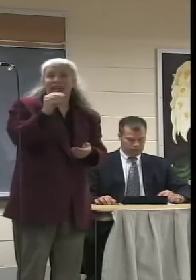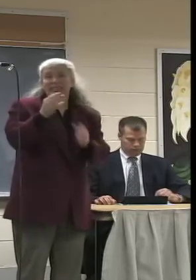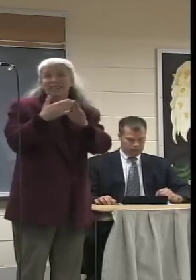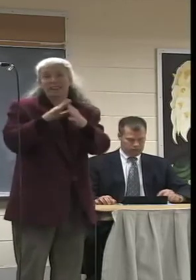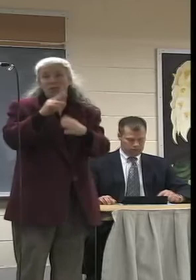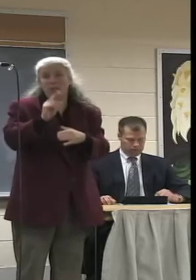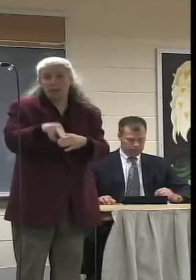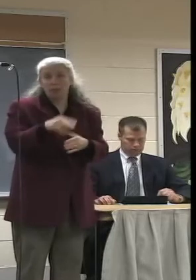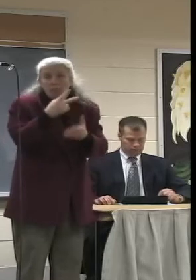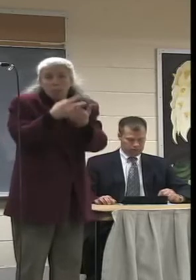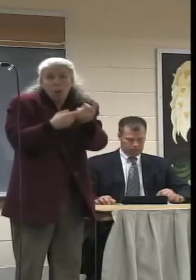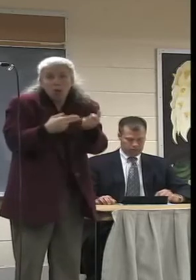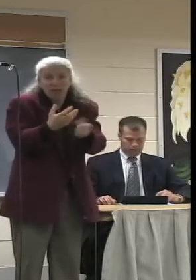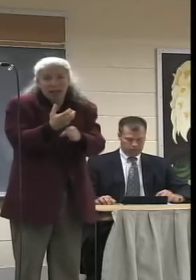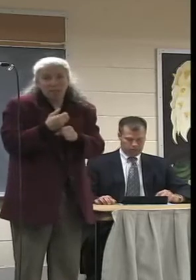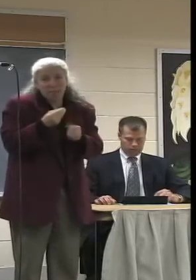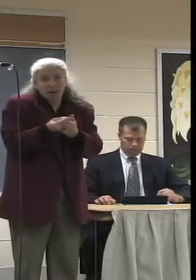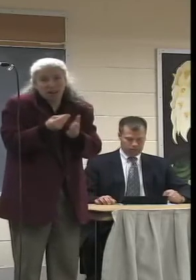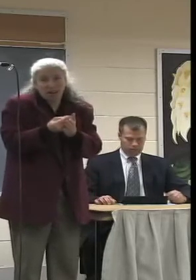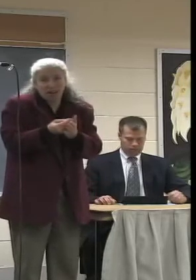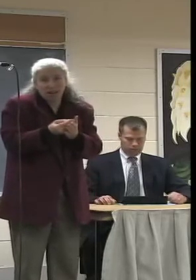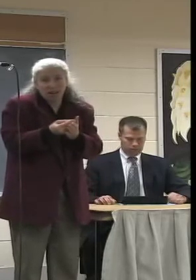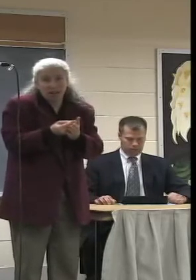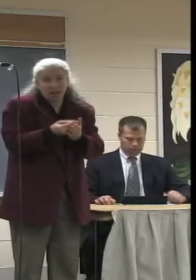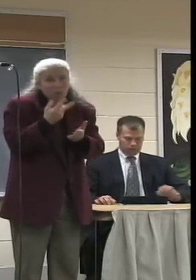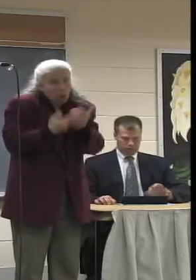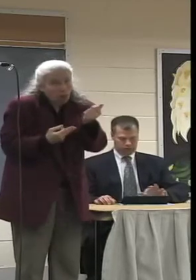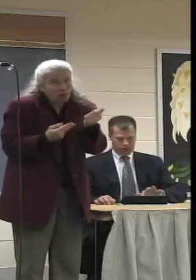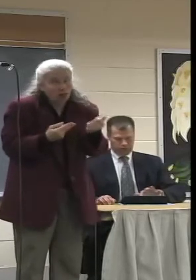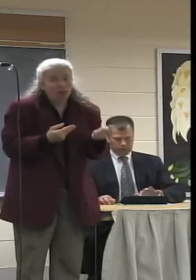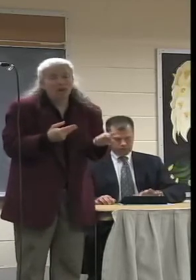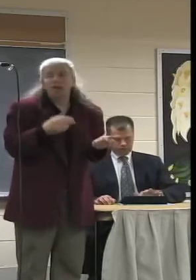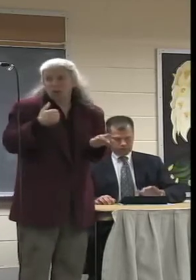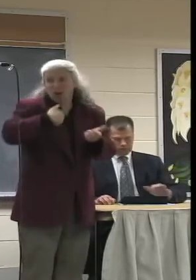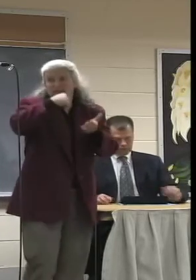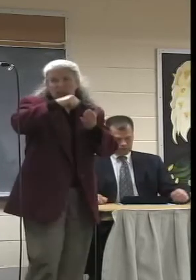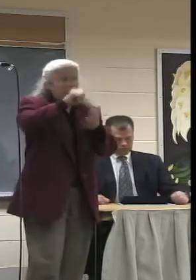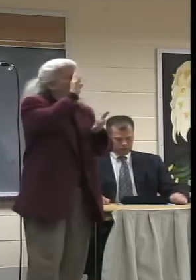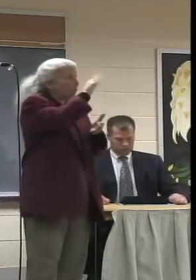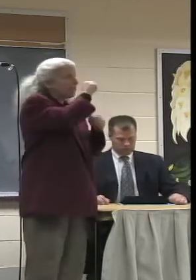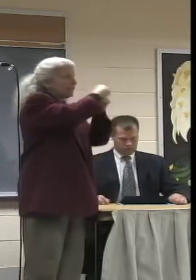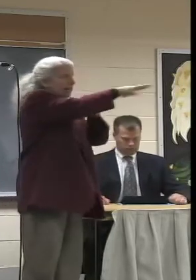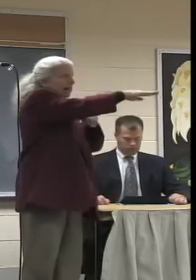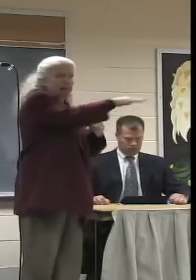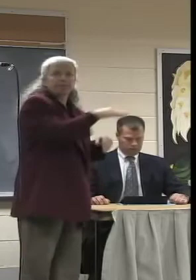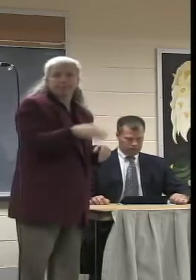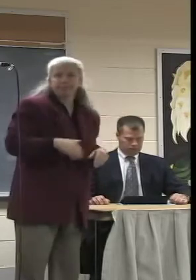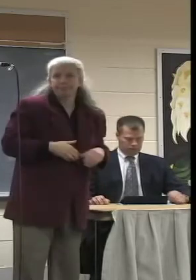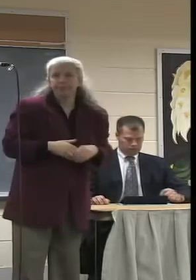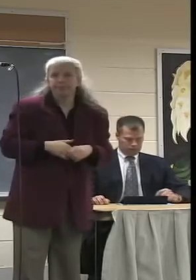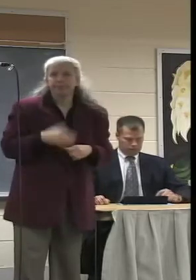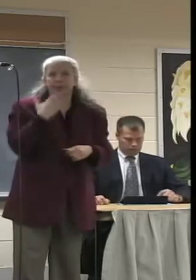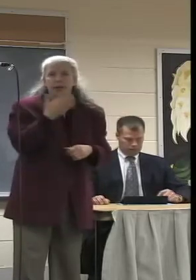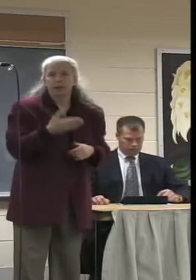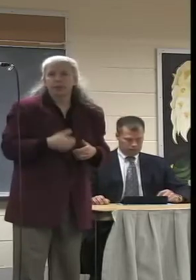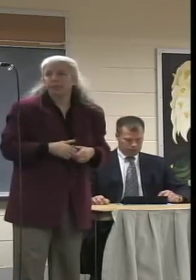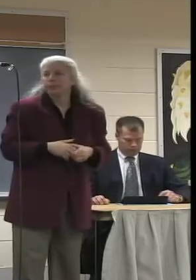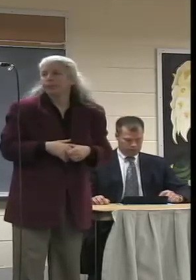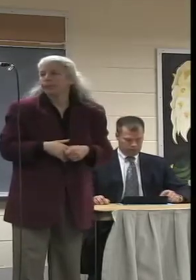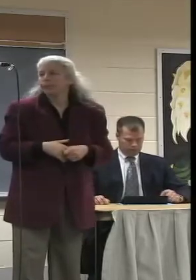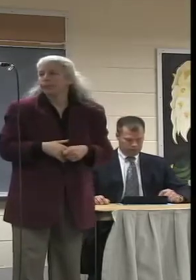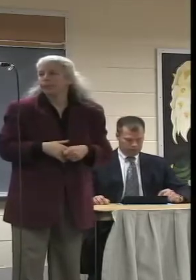city. And I have a letter that I will make sure that it sends to the city hall. Okay, thank you.